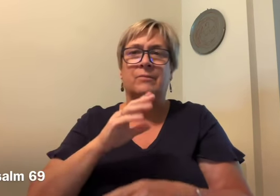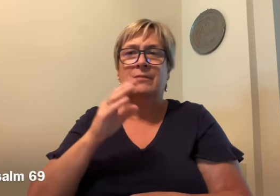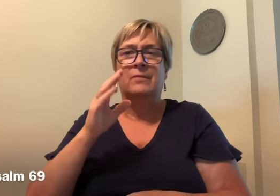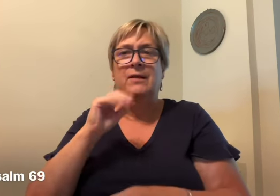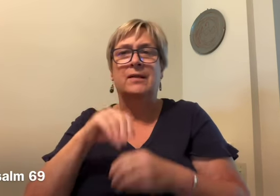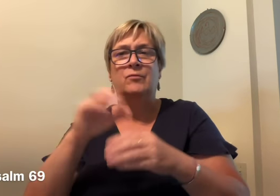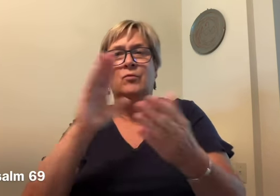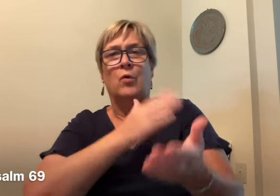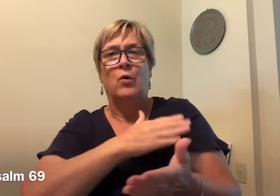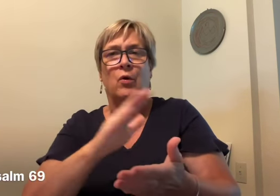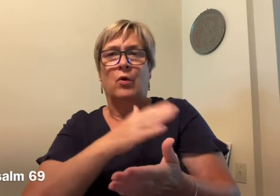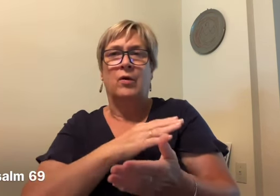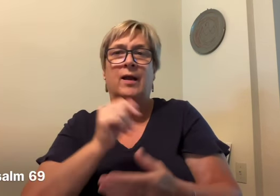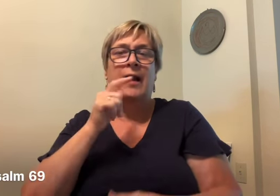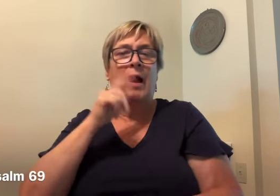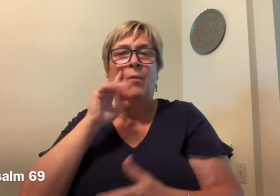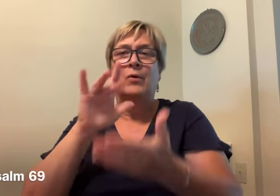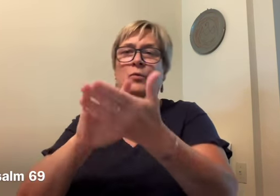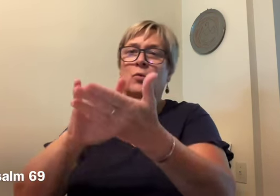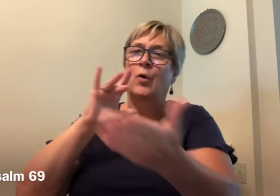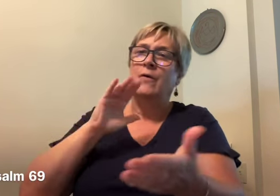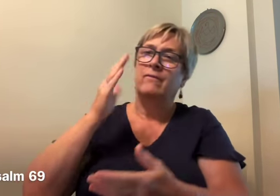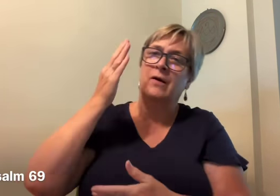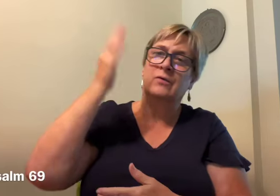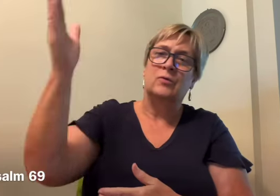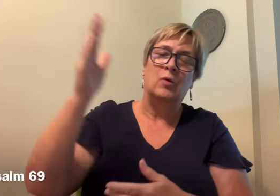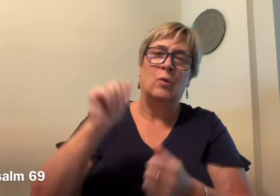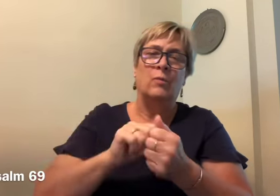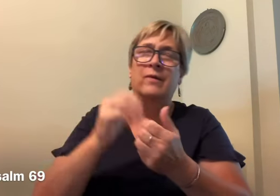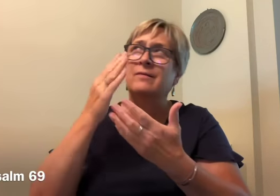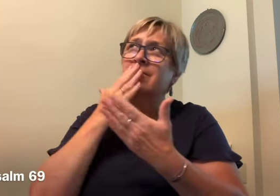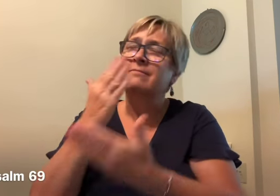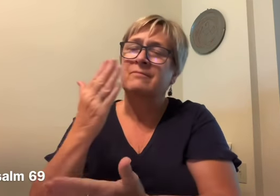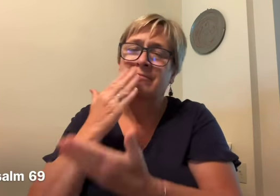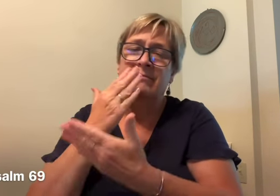I will glorify him with thanksgiving.